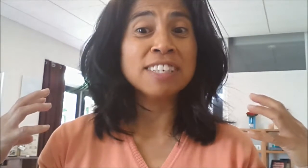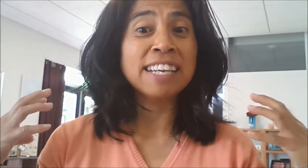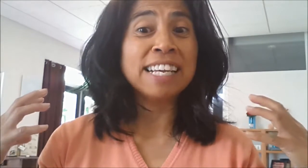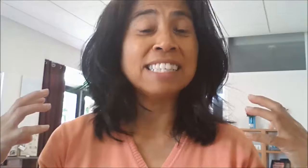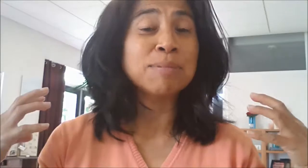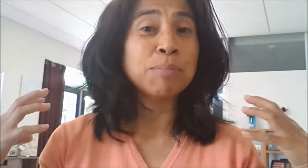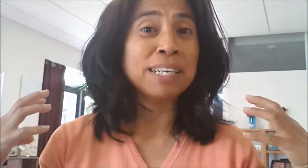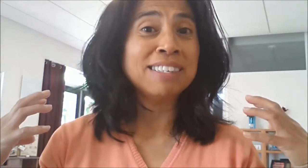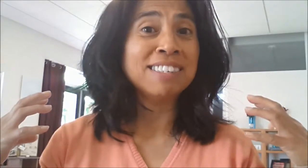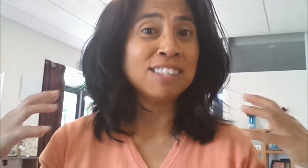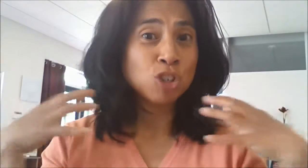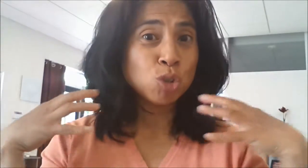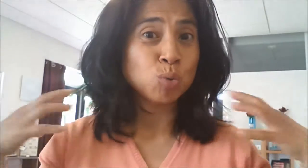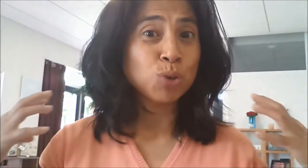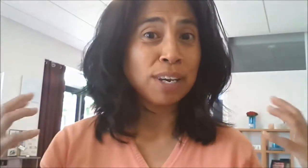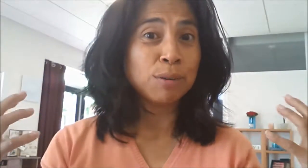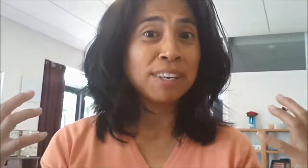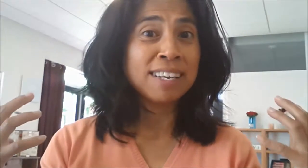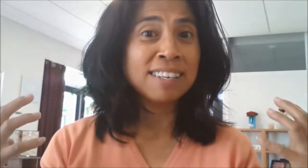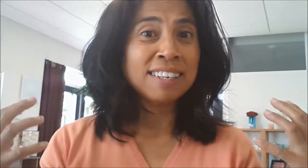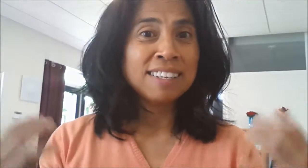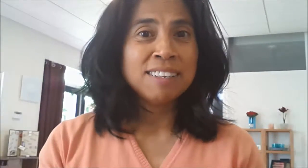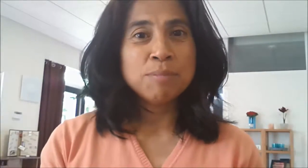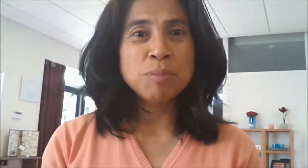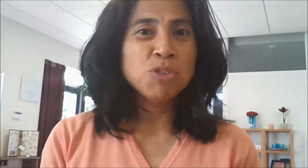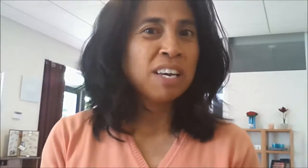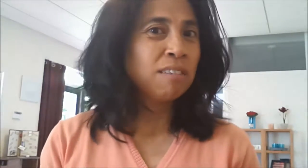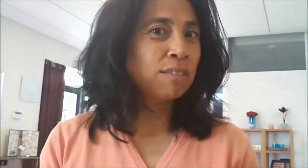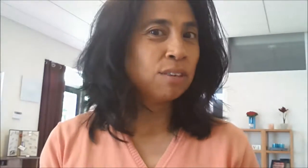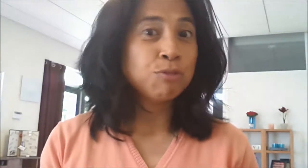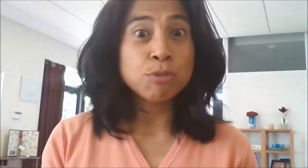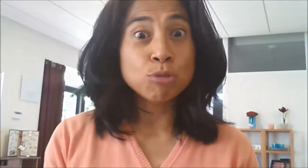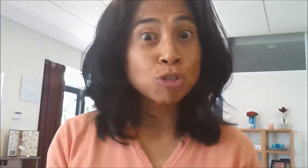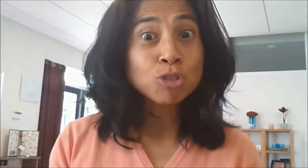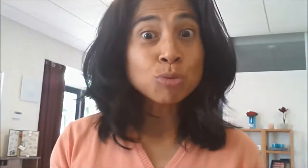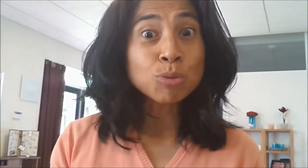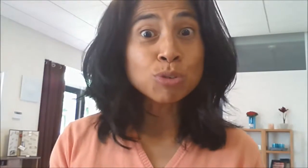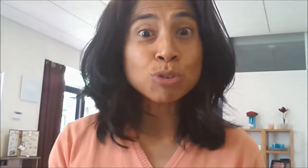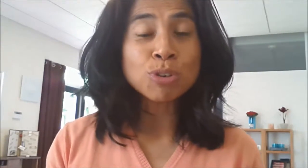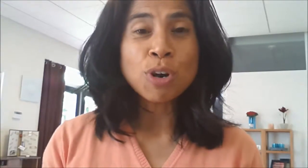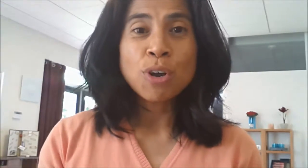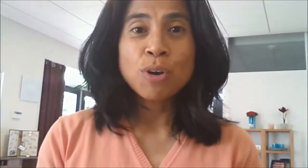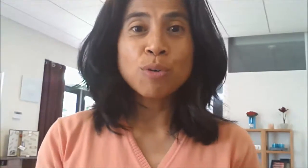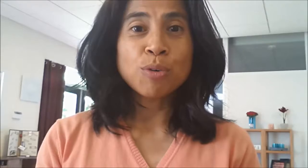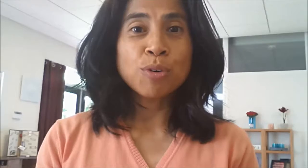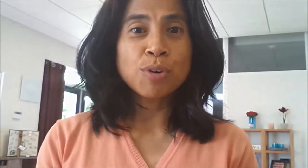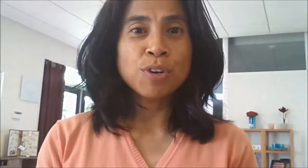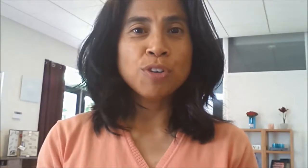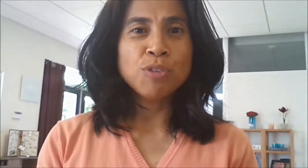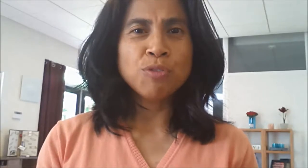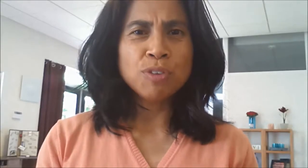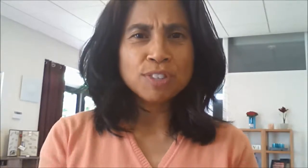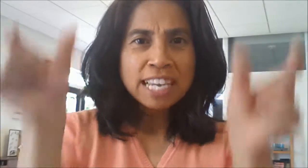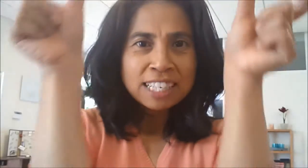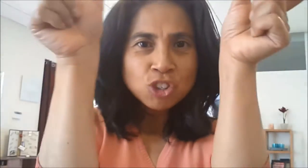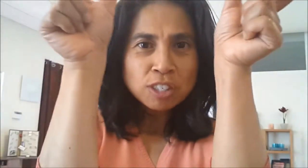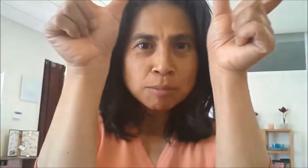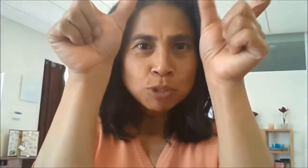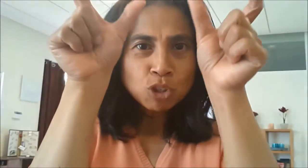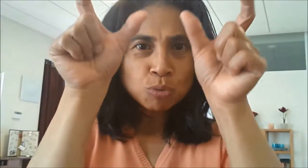and aches and pains in their shoulder area? Maybe you have a frozen shoulder or you feel tension in between